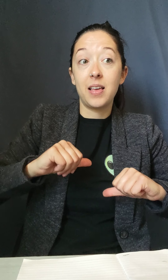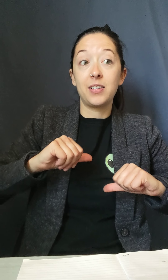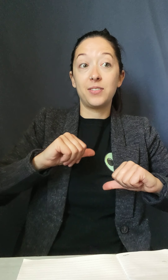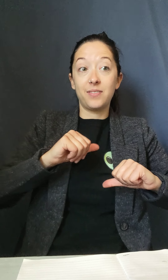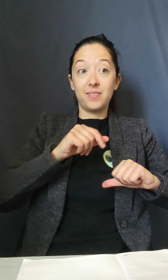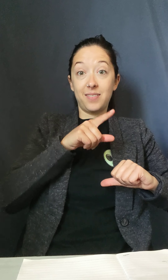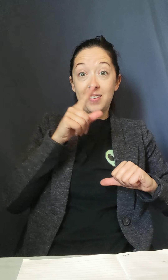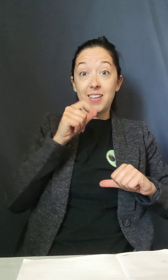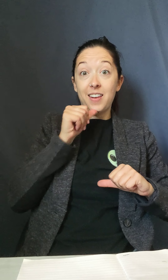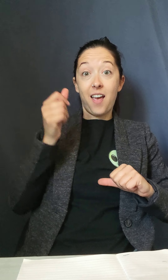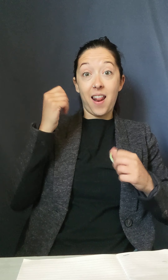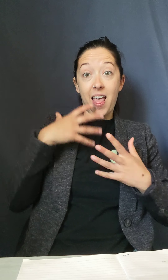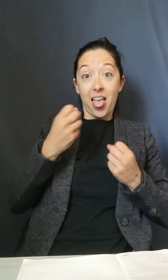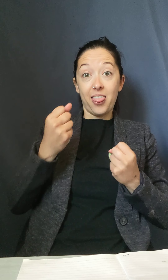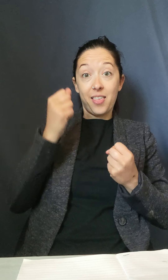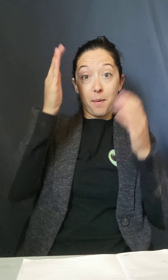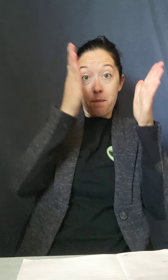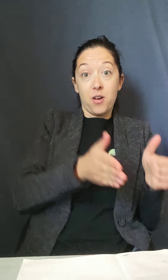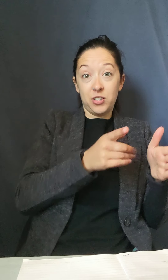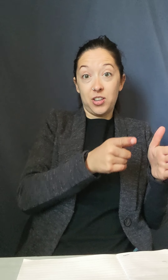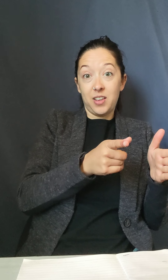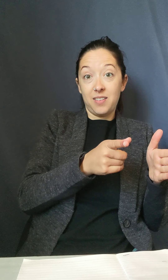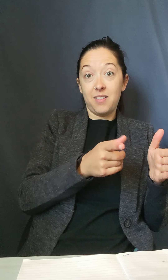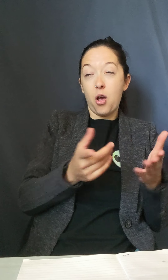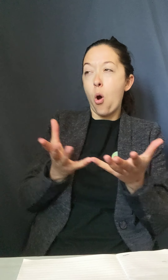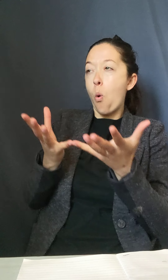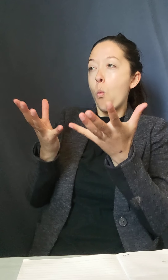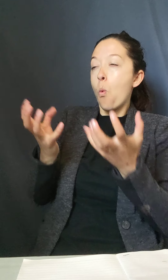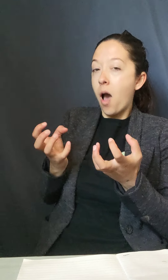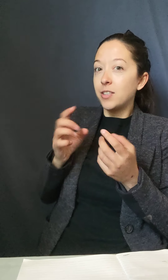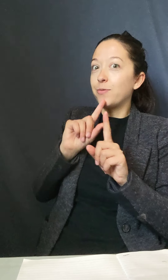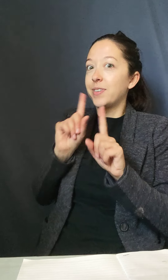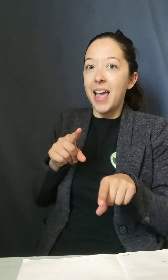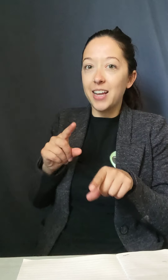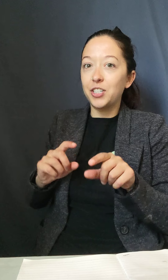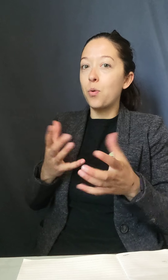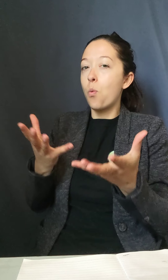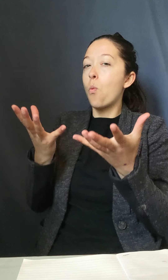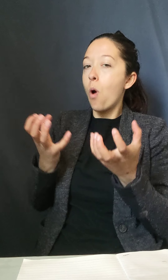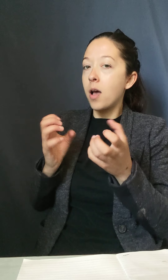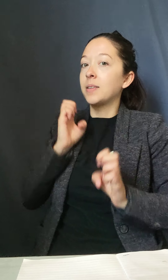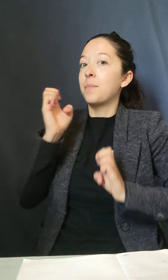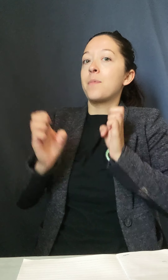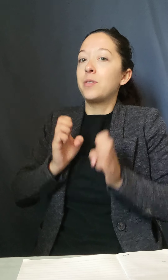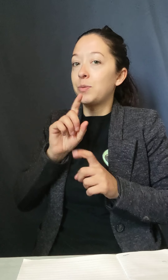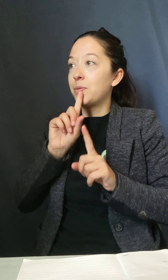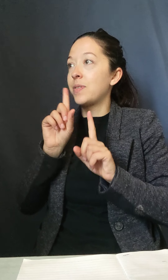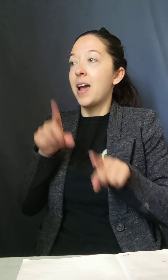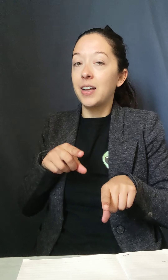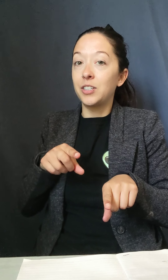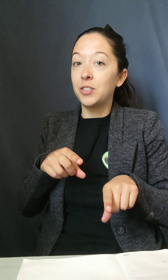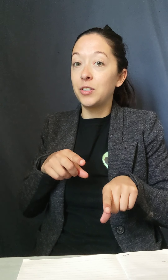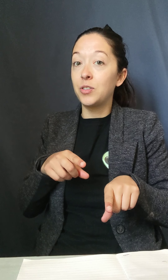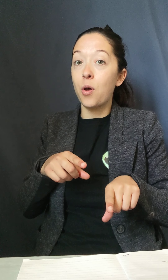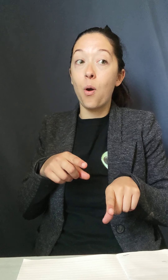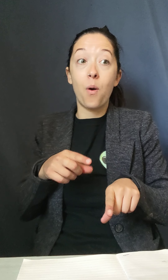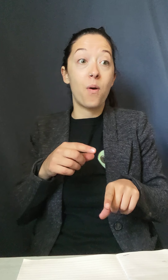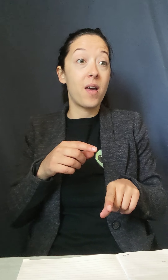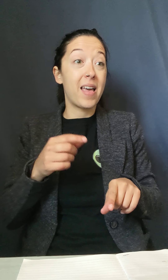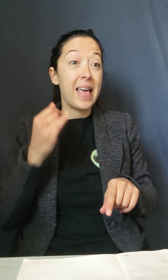react, right? So you don't want to get upset and angry. You don't want to act really happy and positive either because either